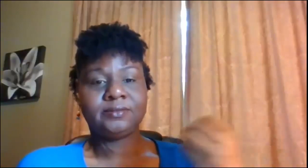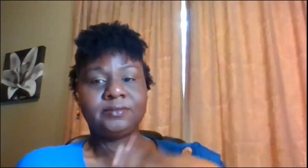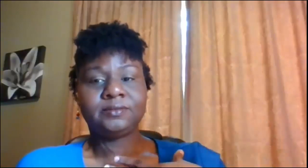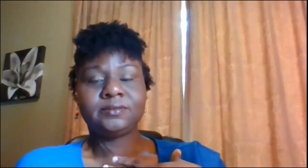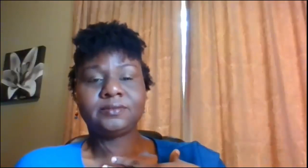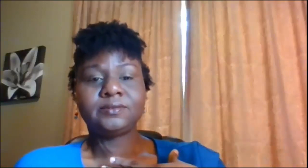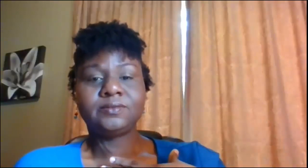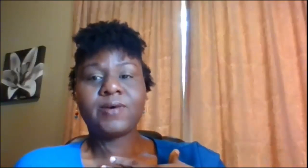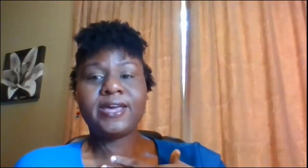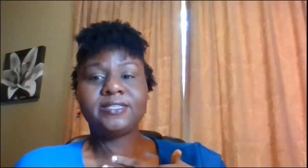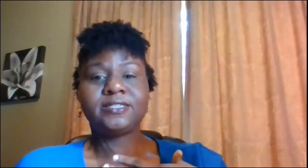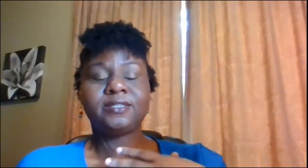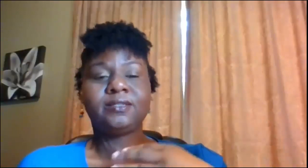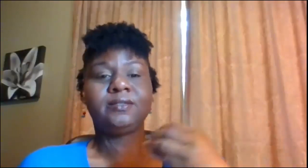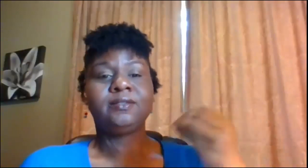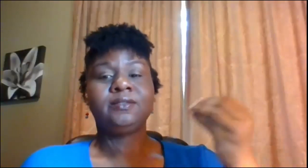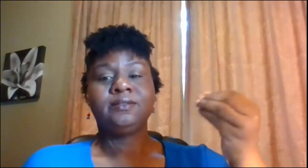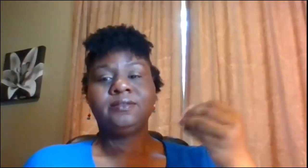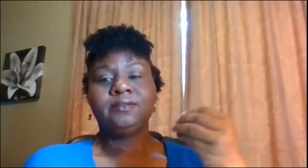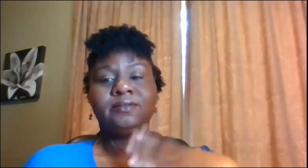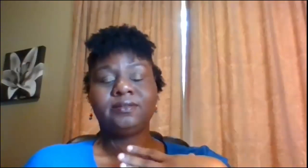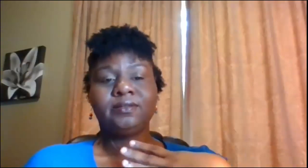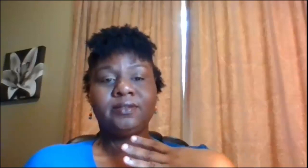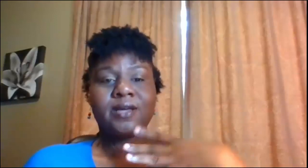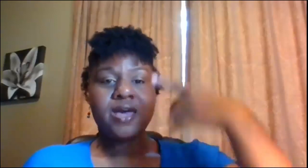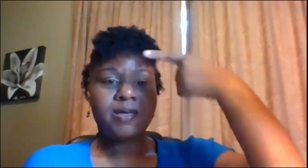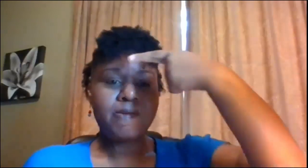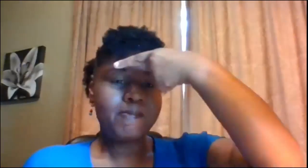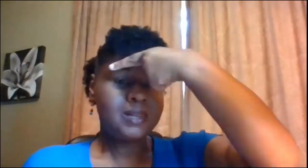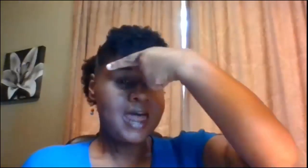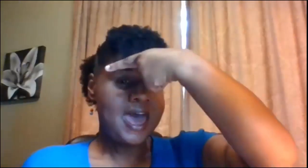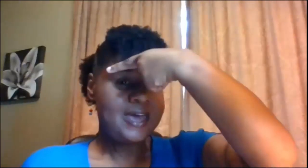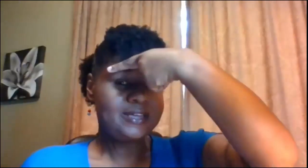white white black